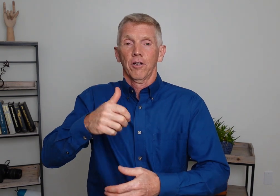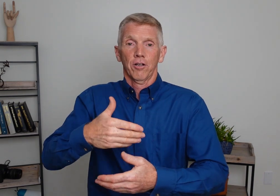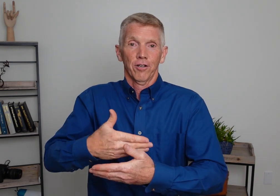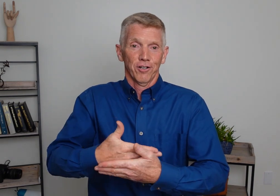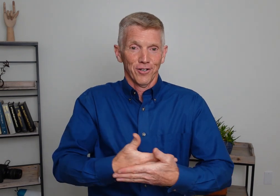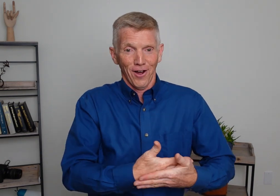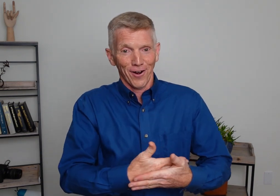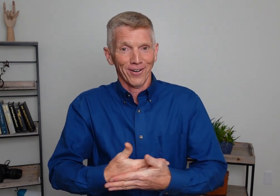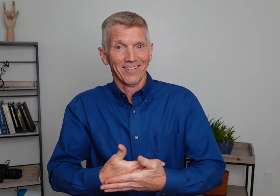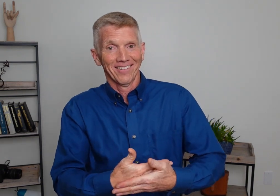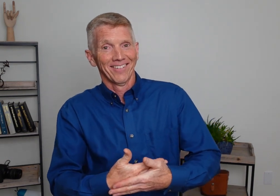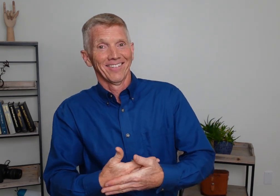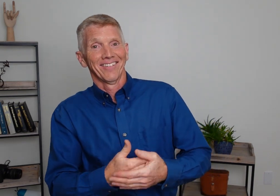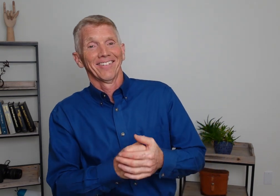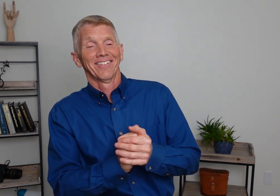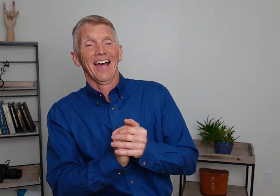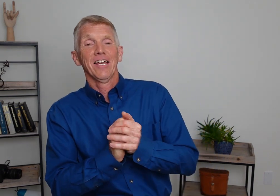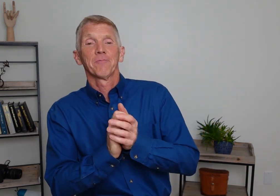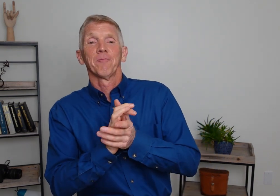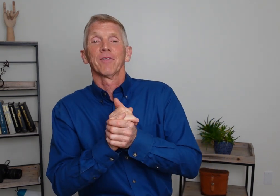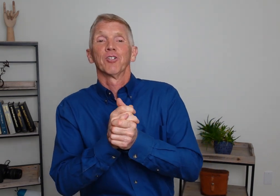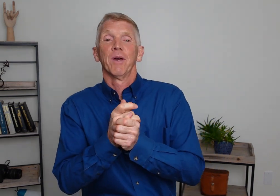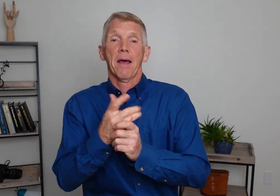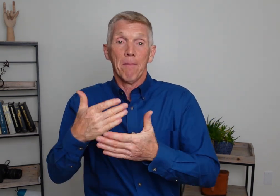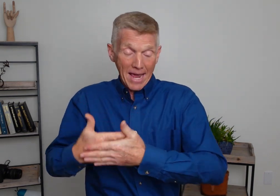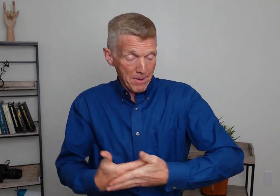Daughter. Okay. So we had baby.